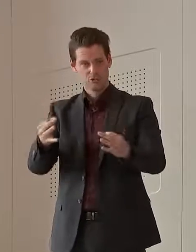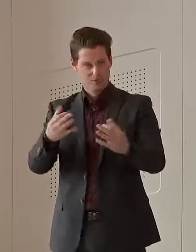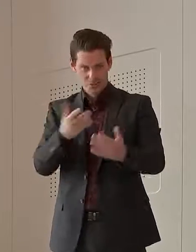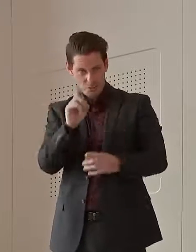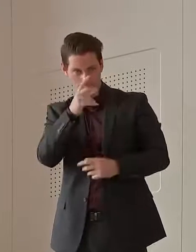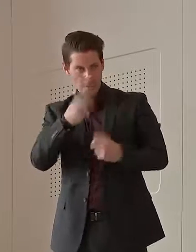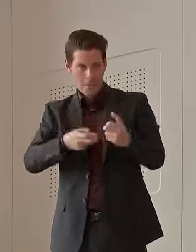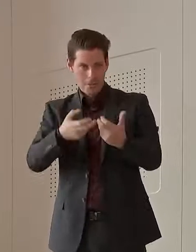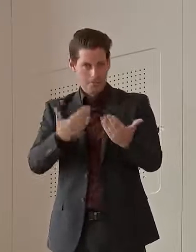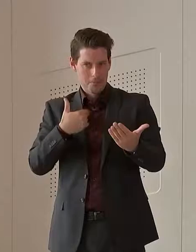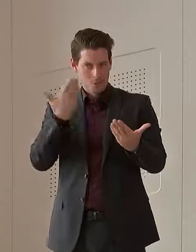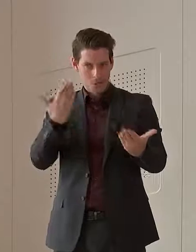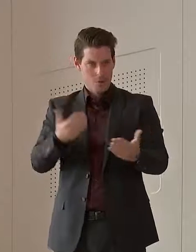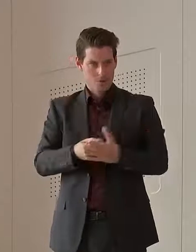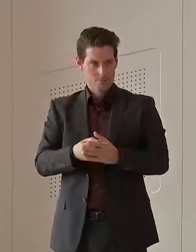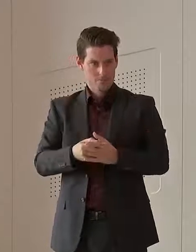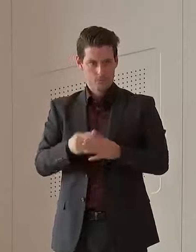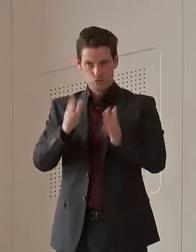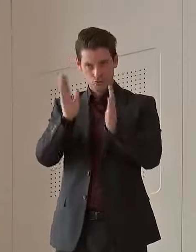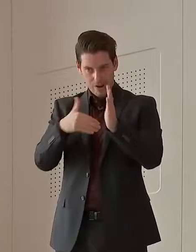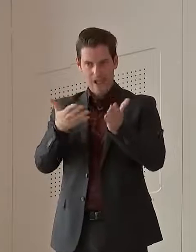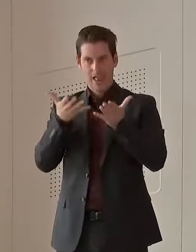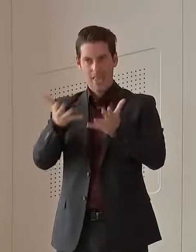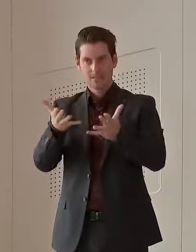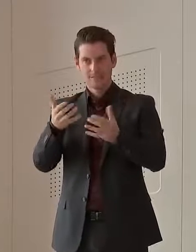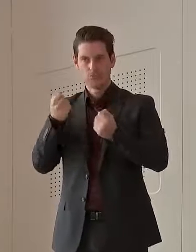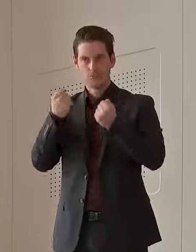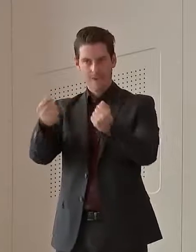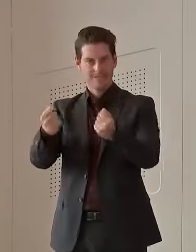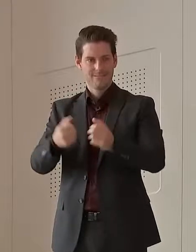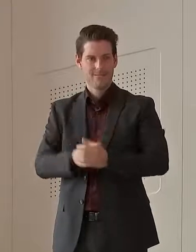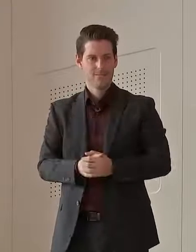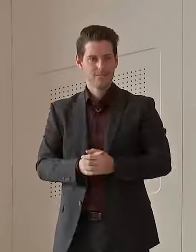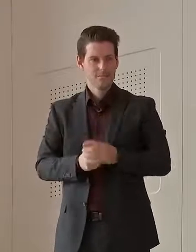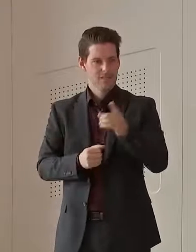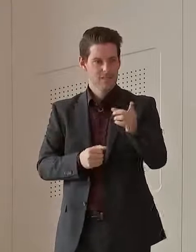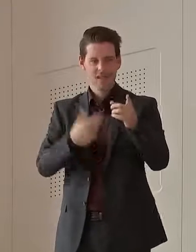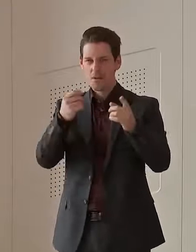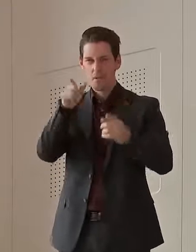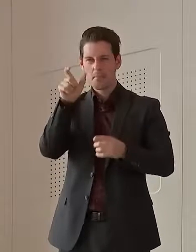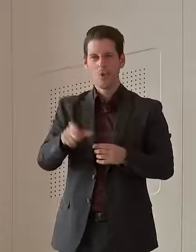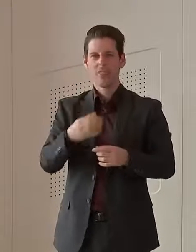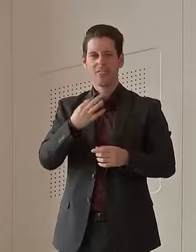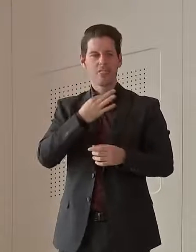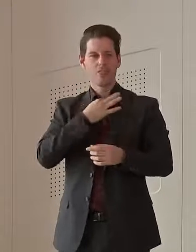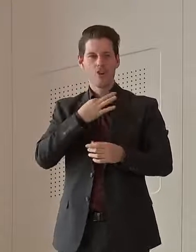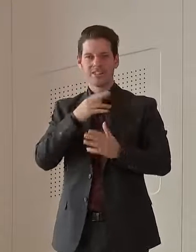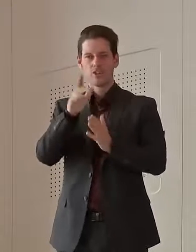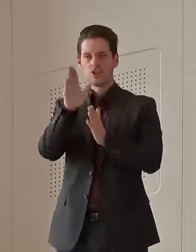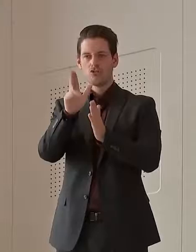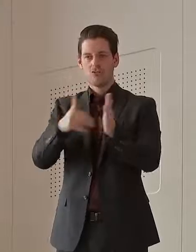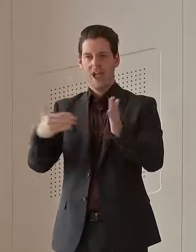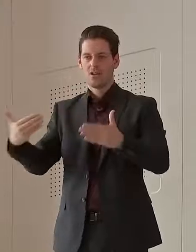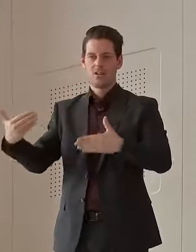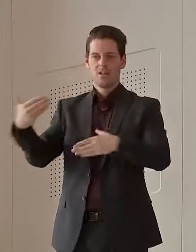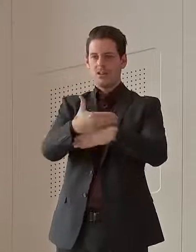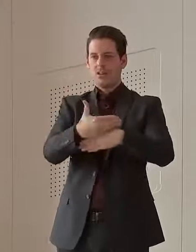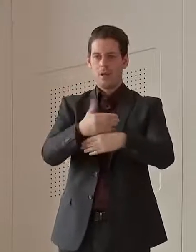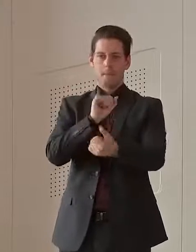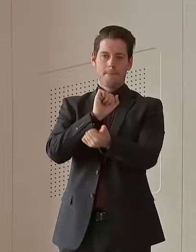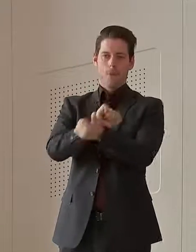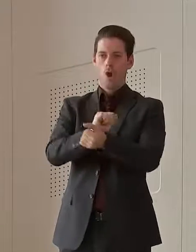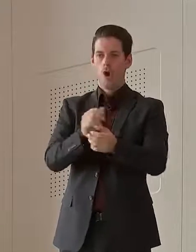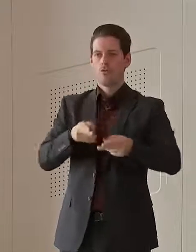what the issue would be. The freight is allowed to move. Yeah, think someone's threatening to block the border and pull up their trucks next week.